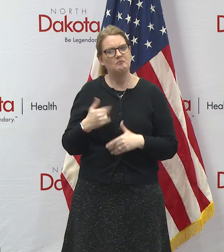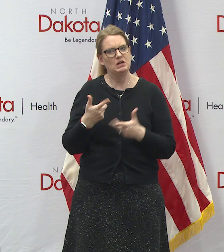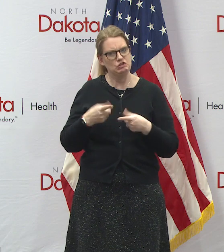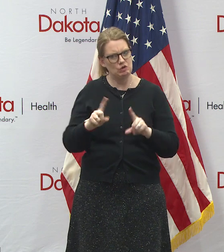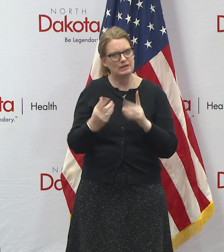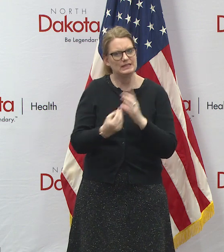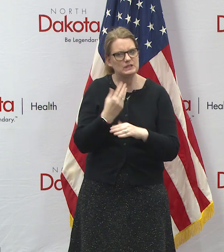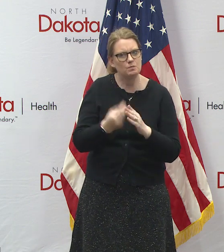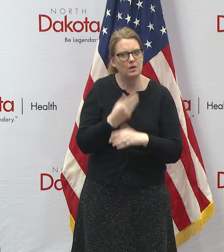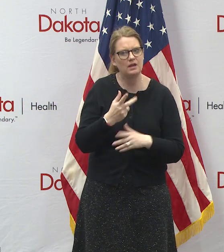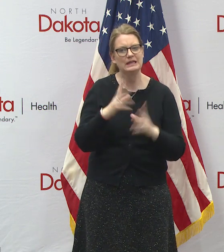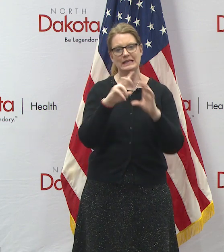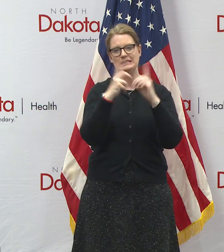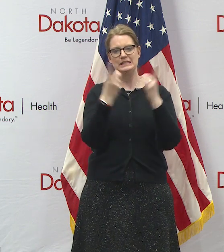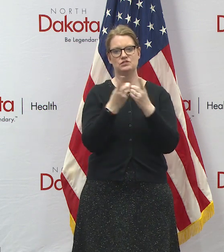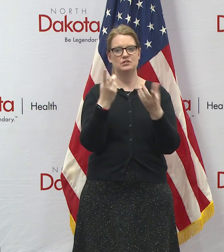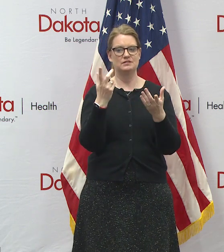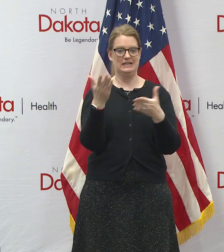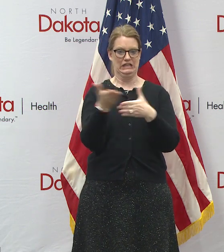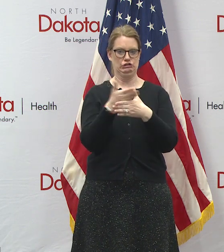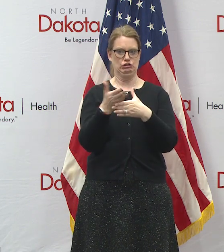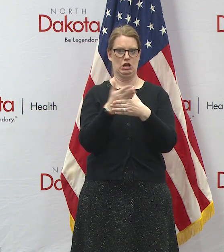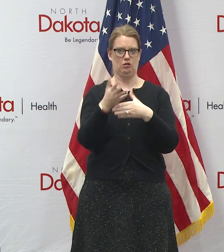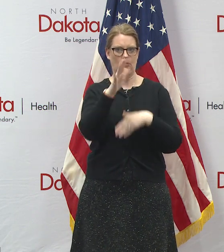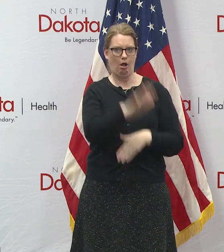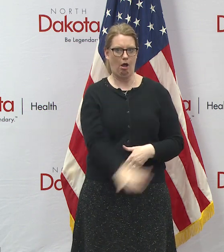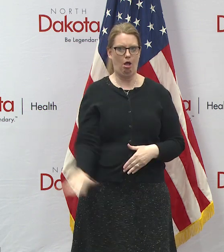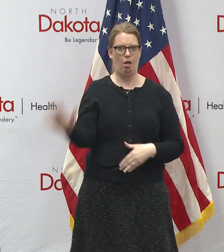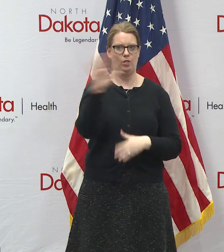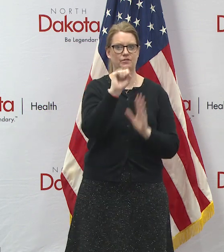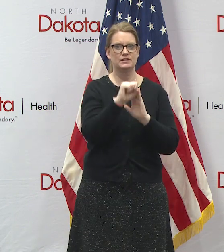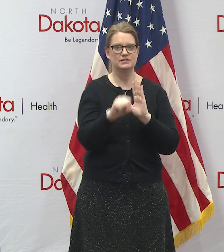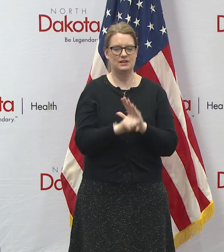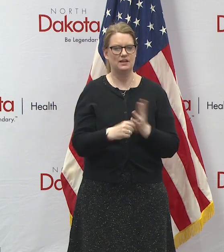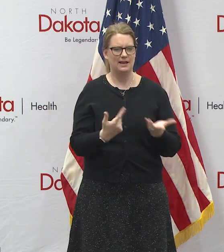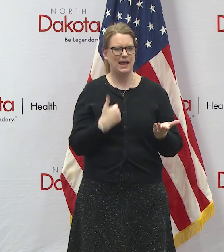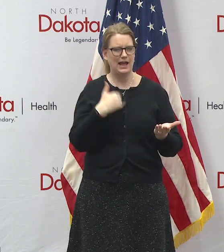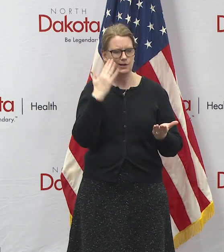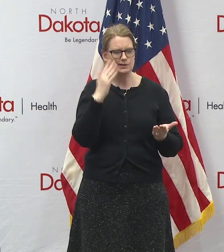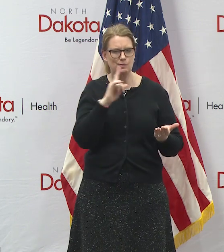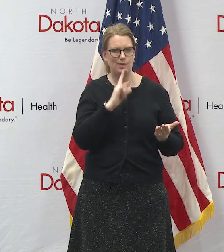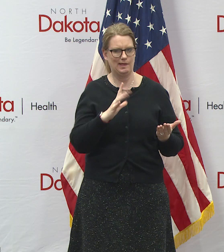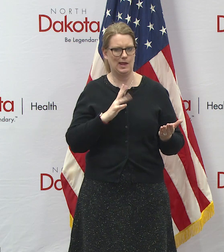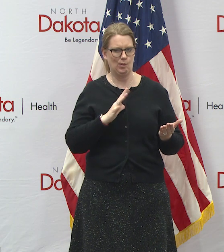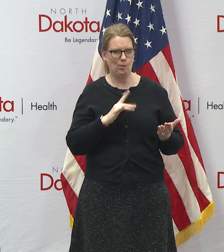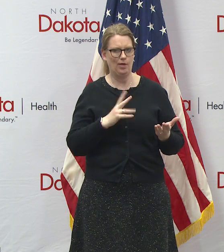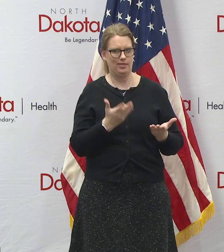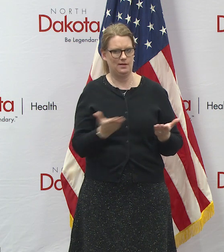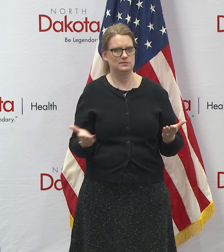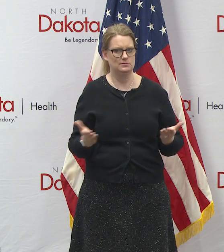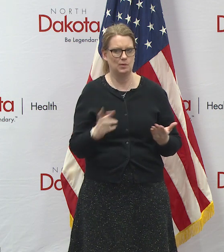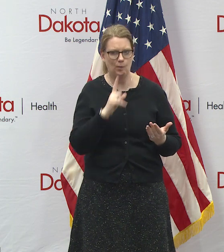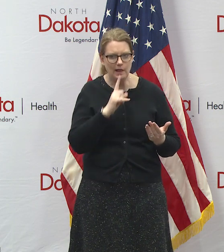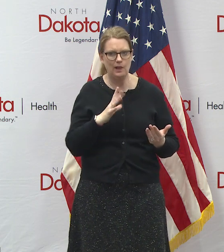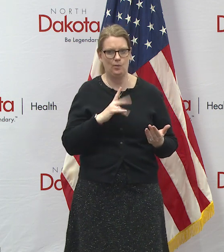share from one district to another share statewide because i i know there's going to be some really innovative things that come from the work that's being done